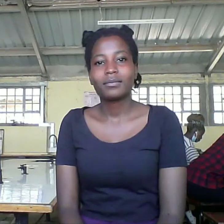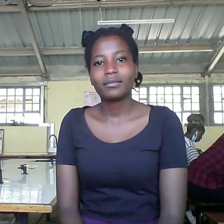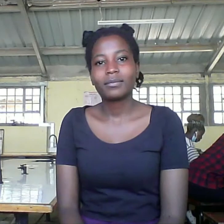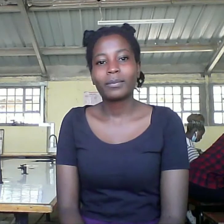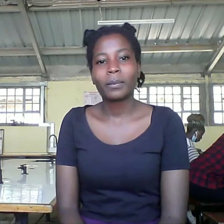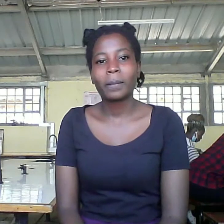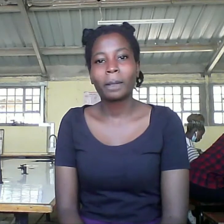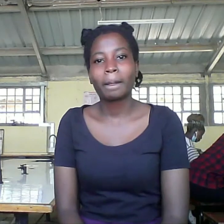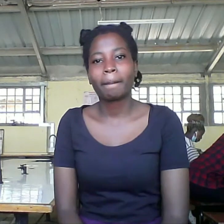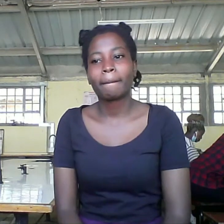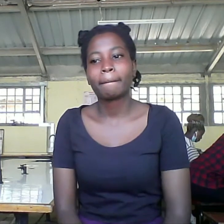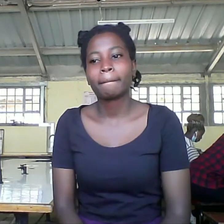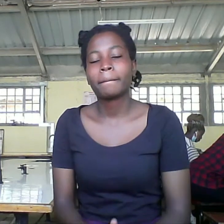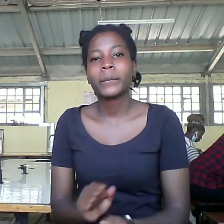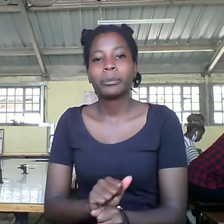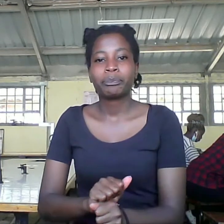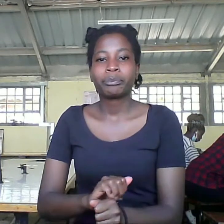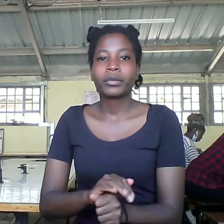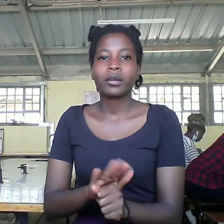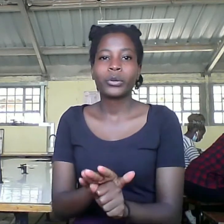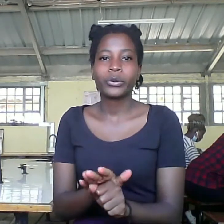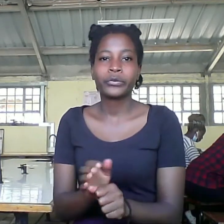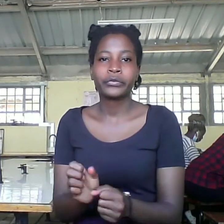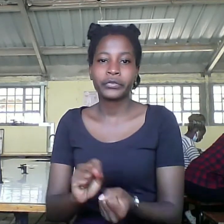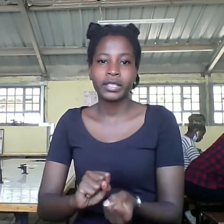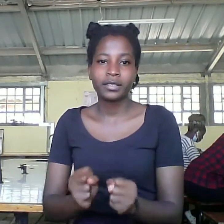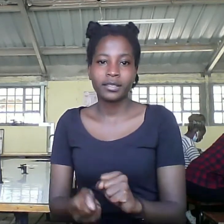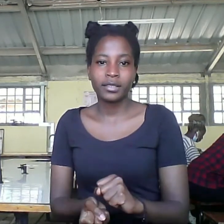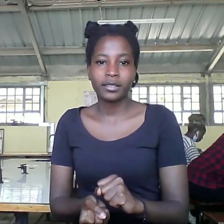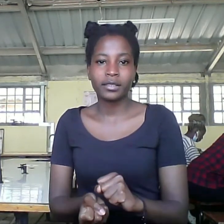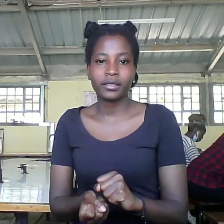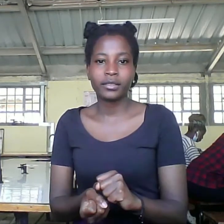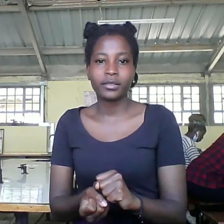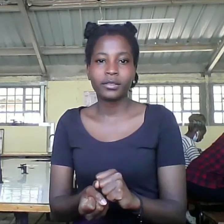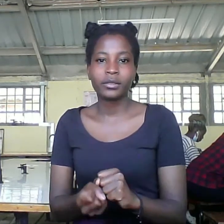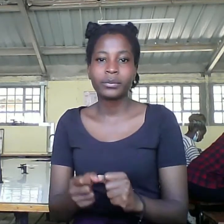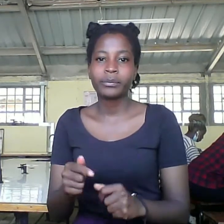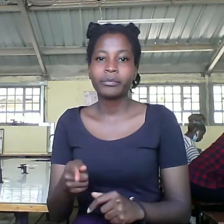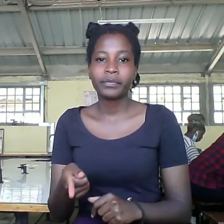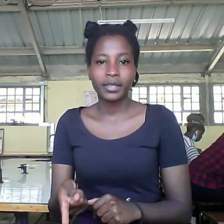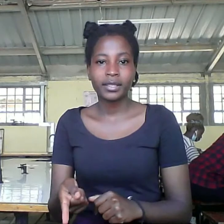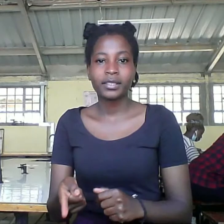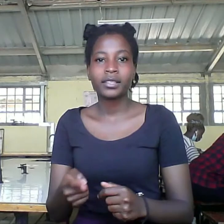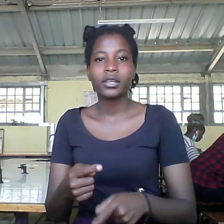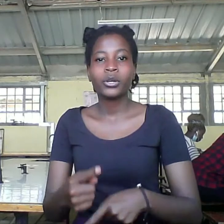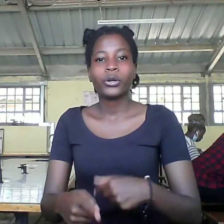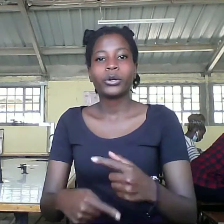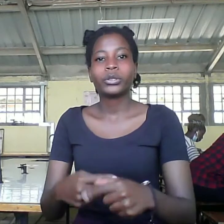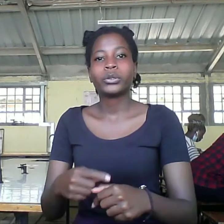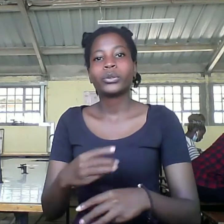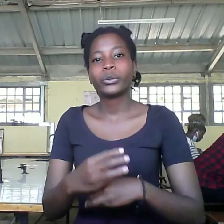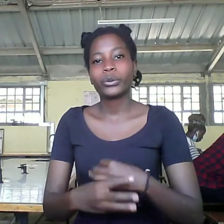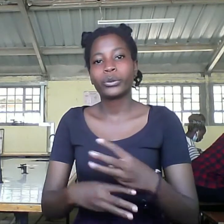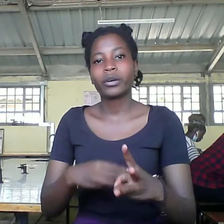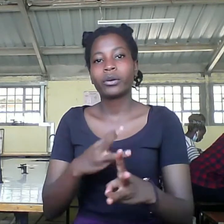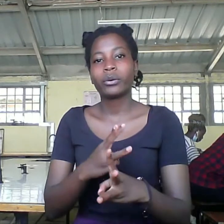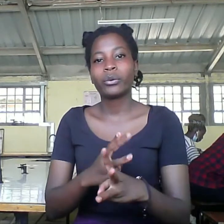The COVID-19 pandemic, the COVID-19 pandemic is an ongoing global